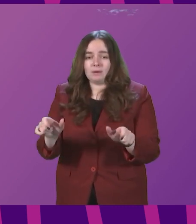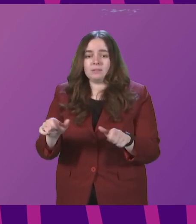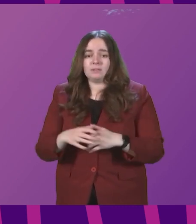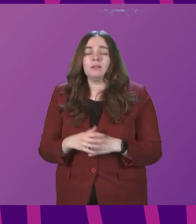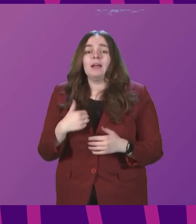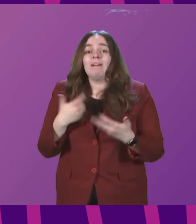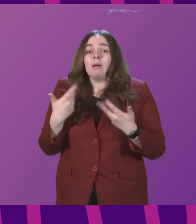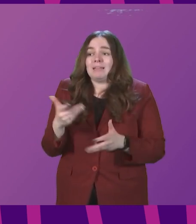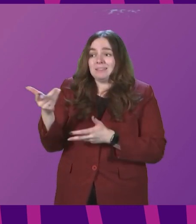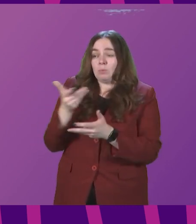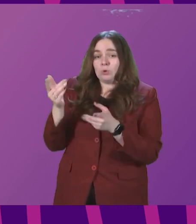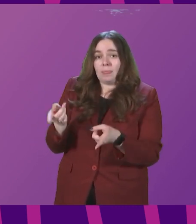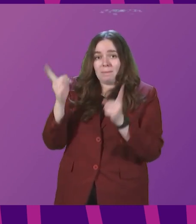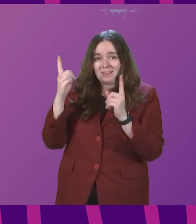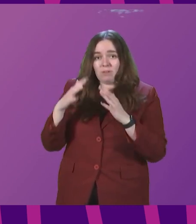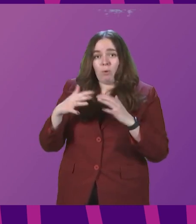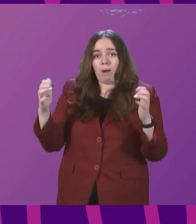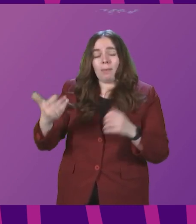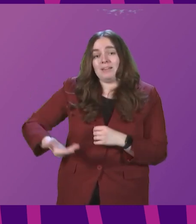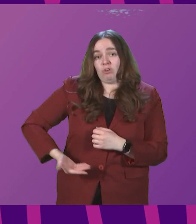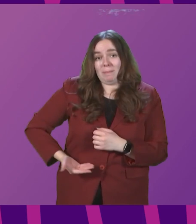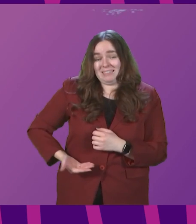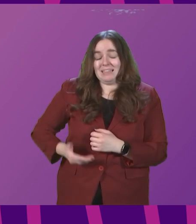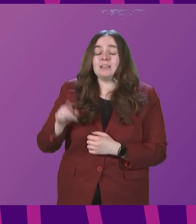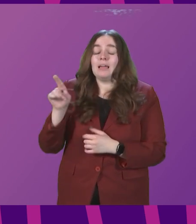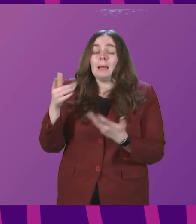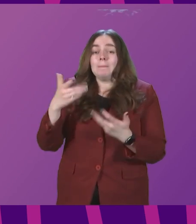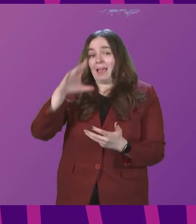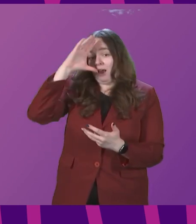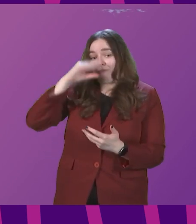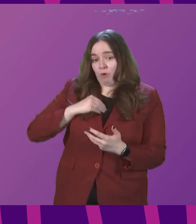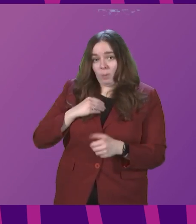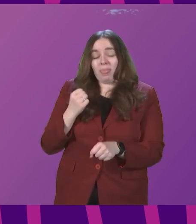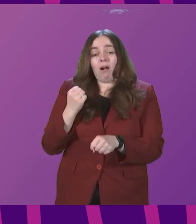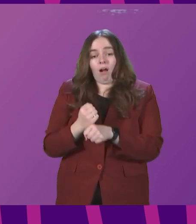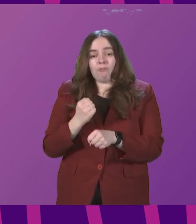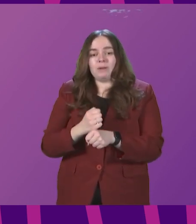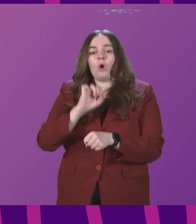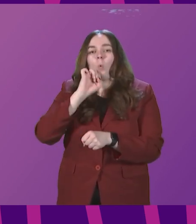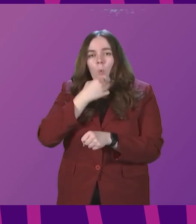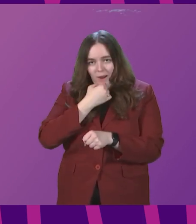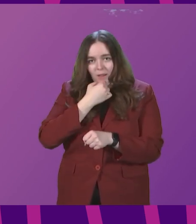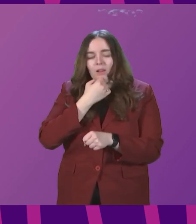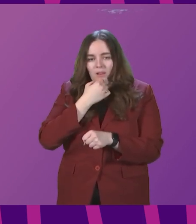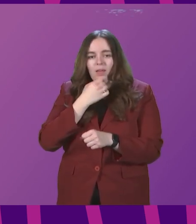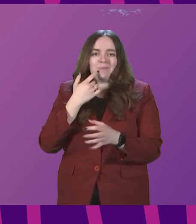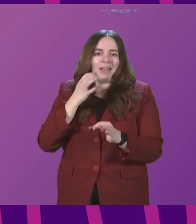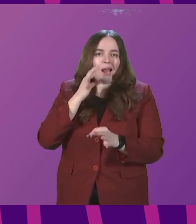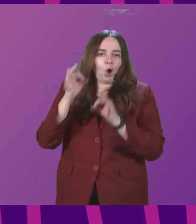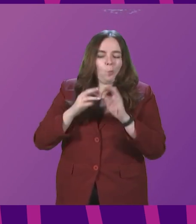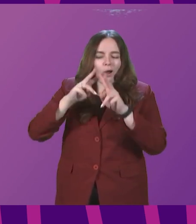I have spoken to the Minister for Parliamentary Business about this, and he has informed me that the Government will be undertaking an inquiry